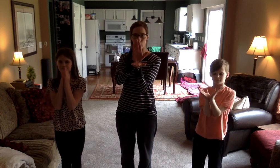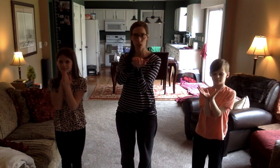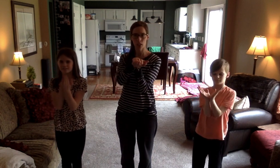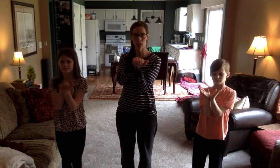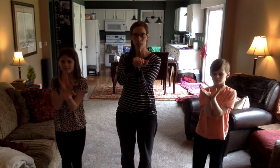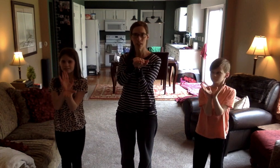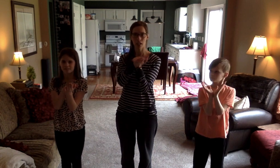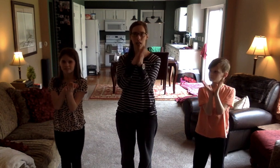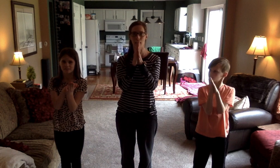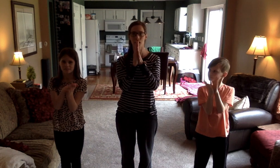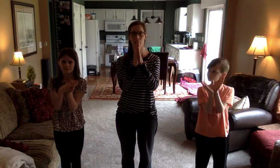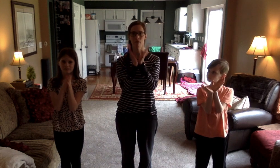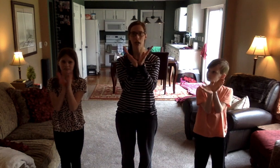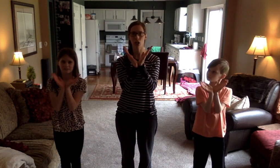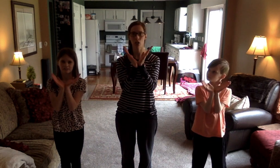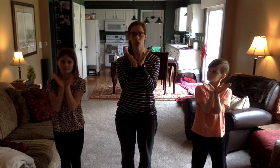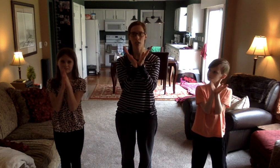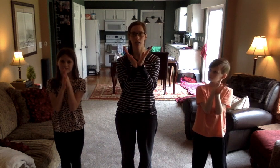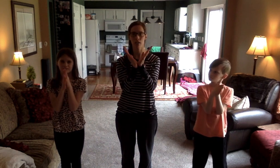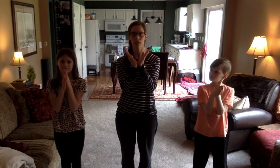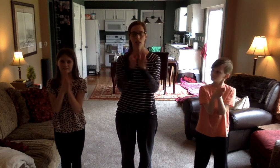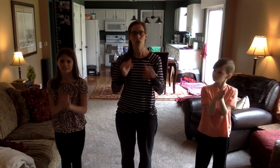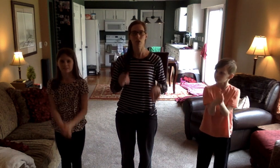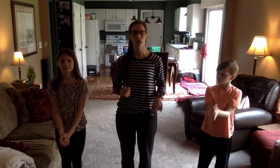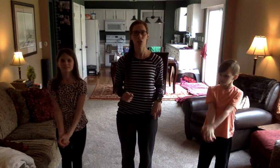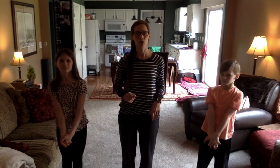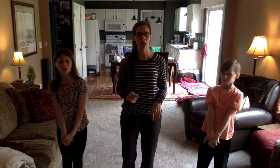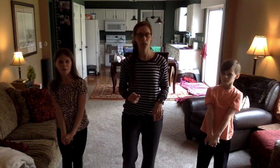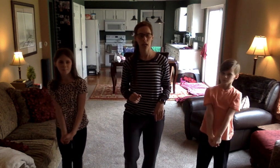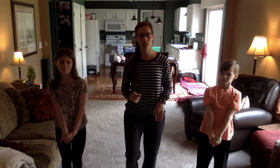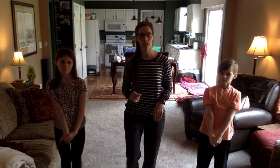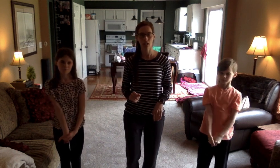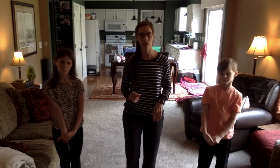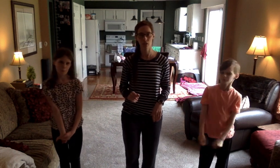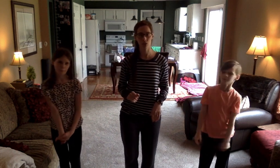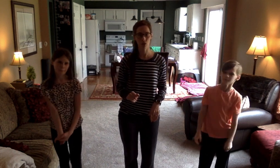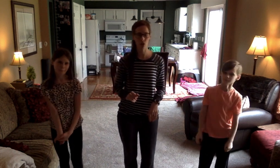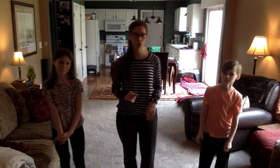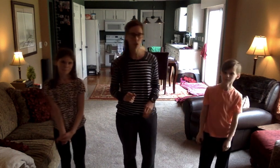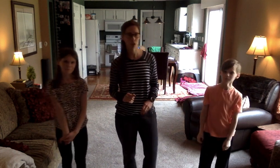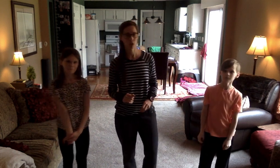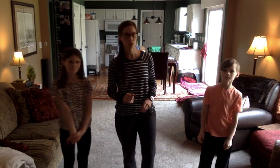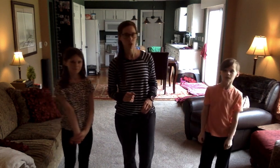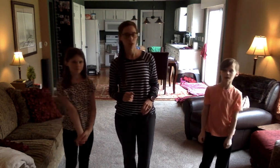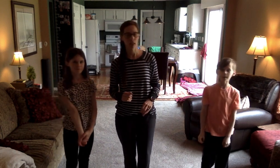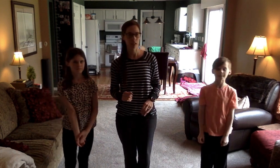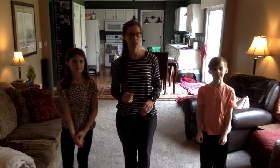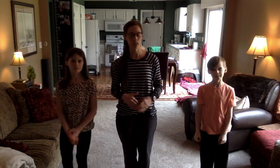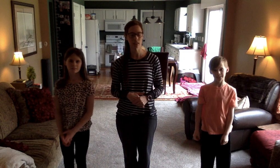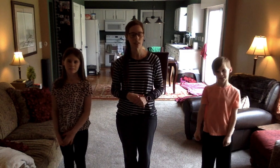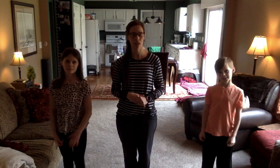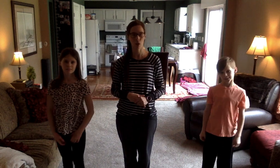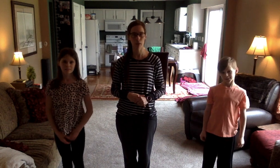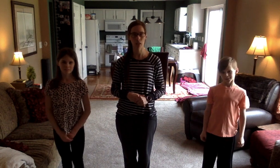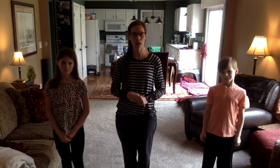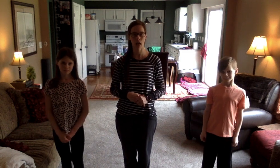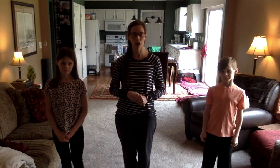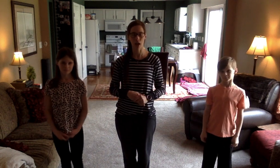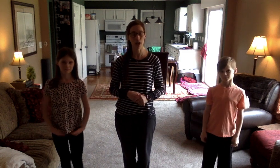and convection. So let's try that together. There's a song that goes like this. Tell me, how